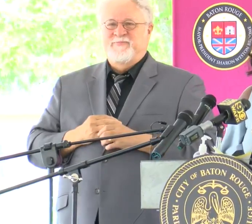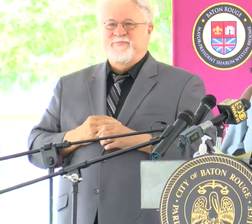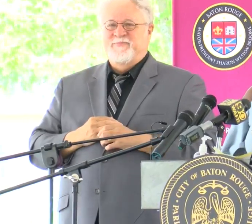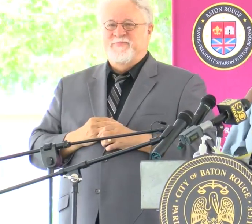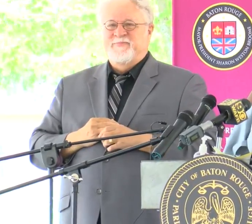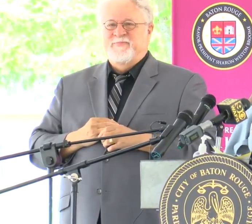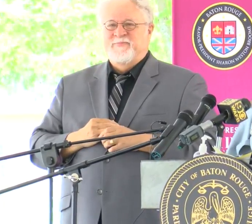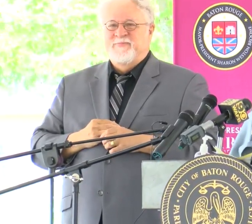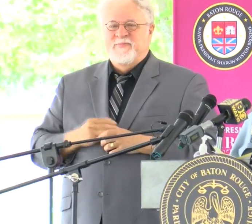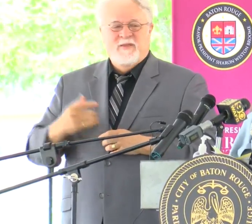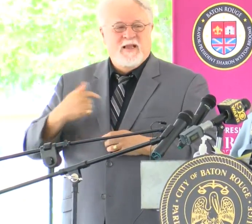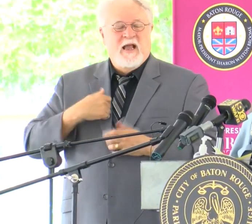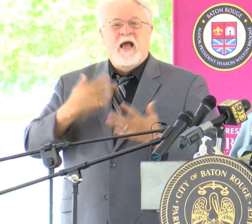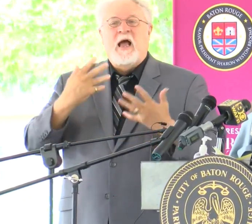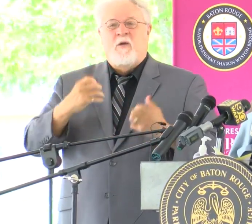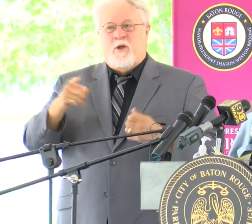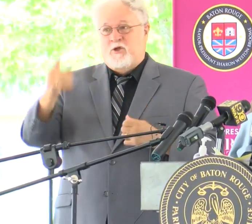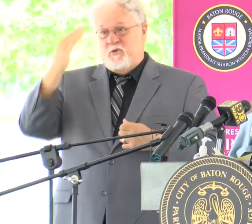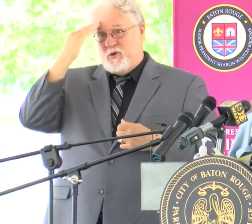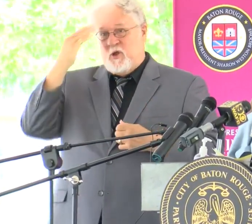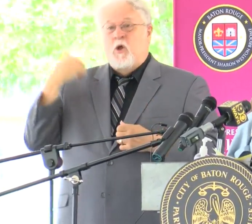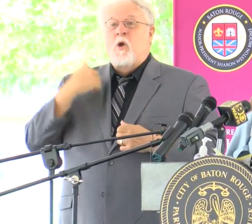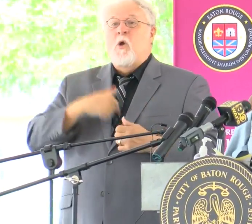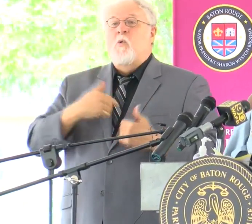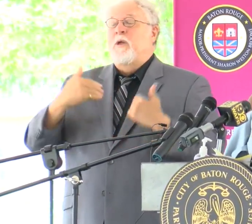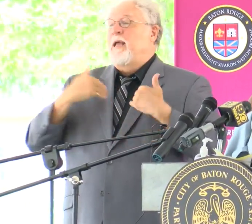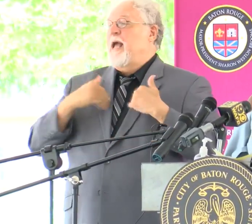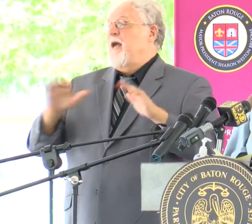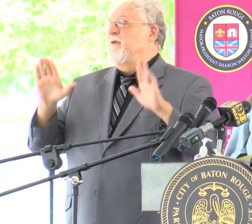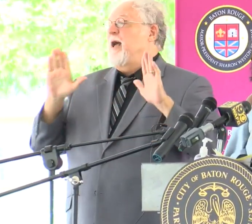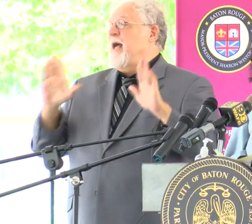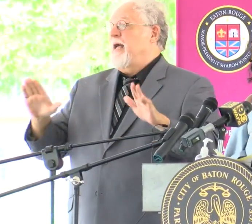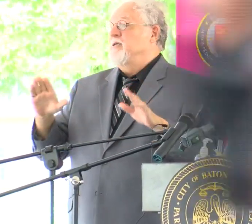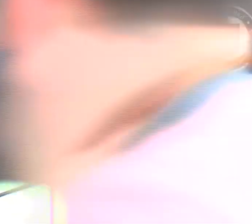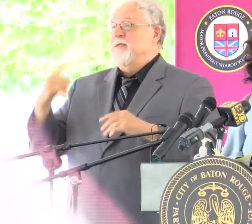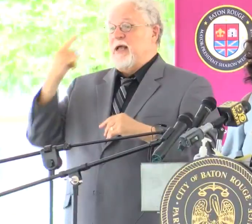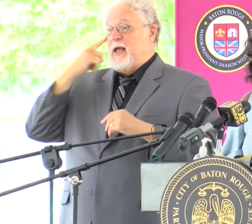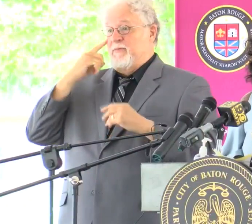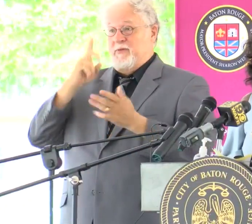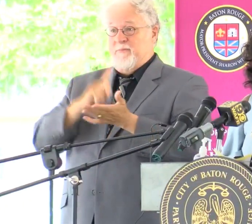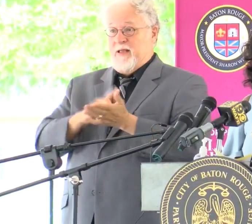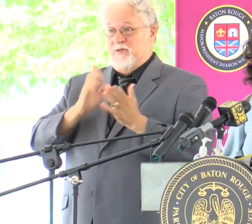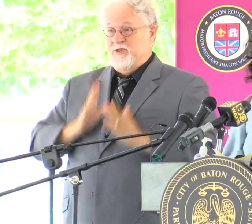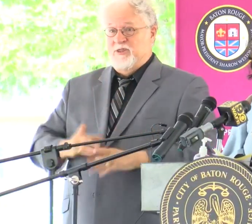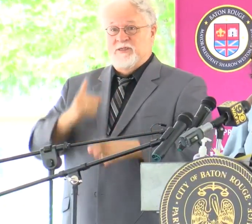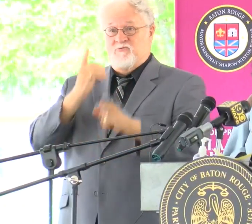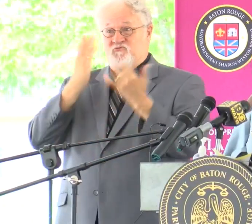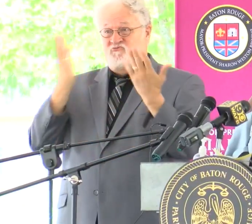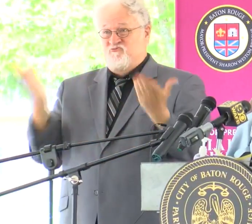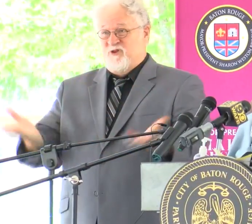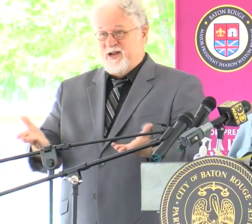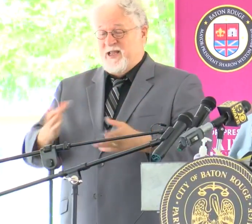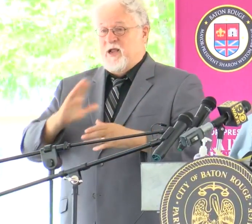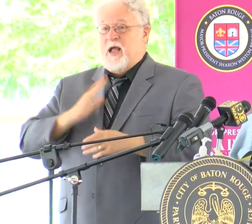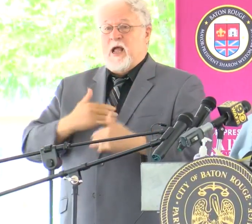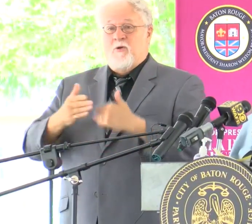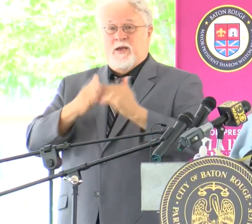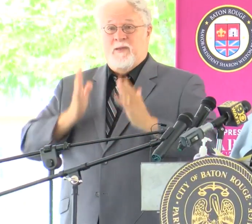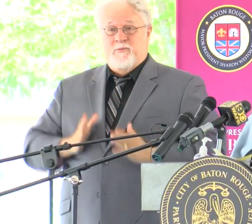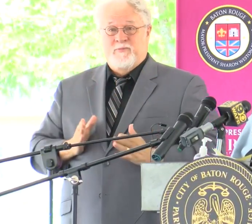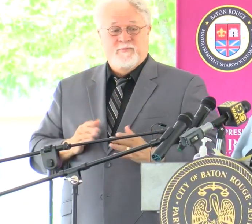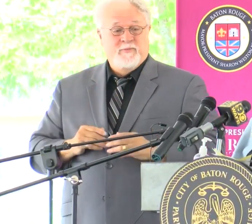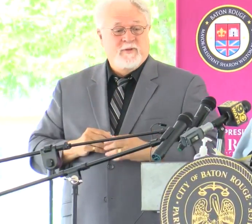I want you to know we have an excellent ophthalmologist right here in our neighborhood,